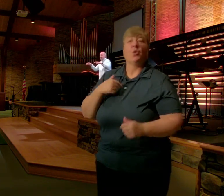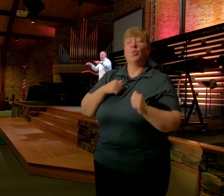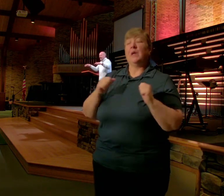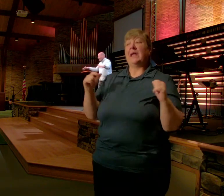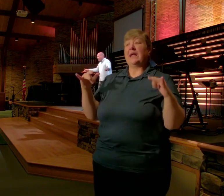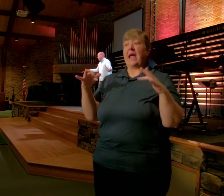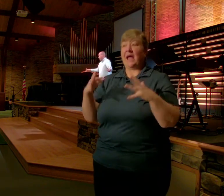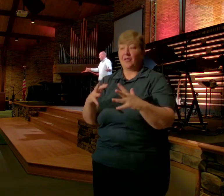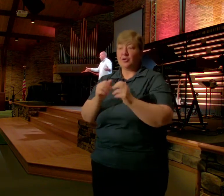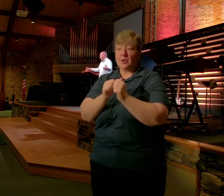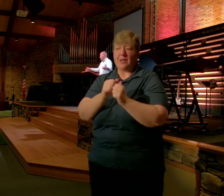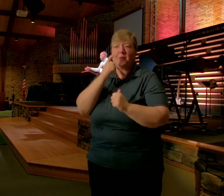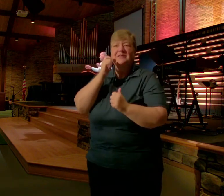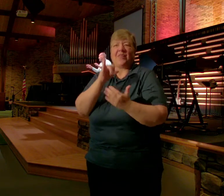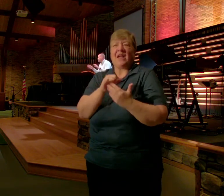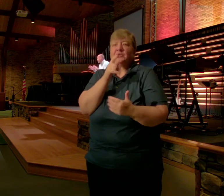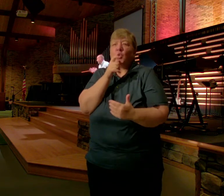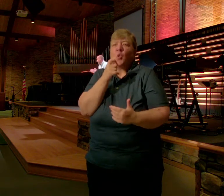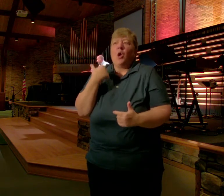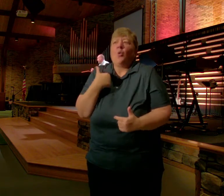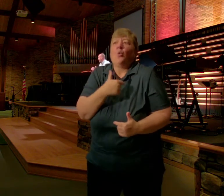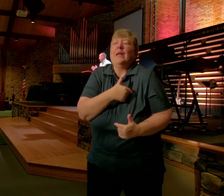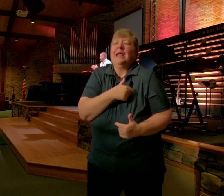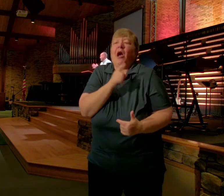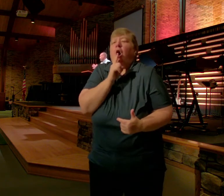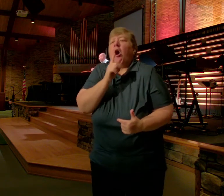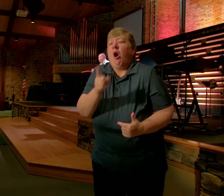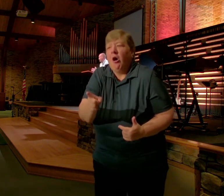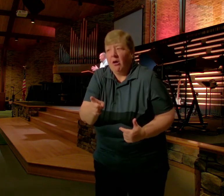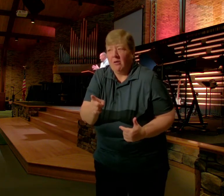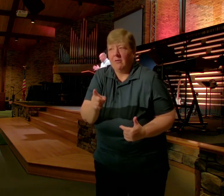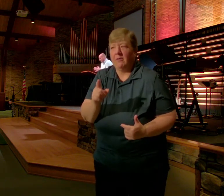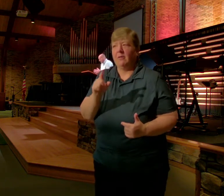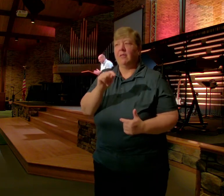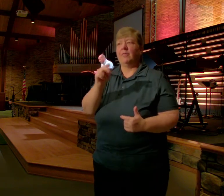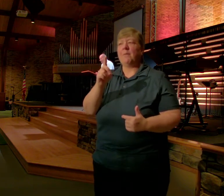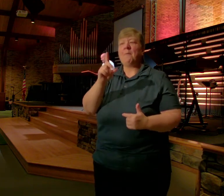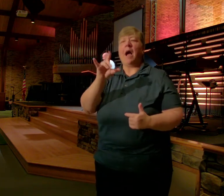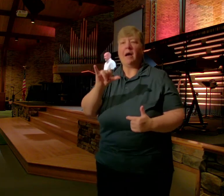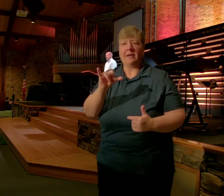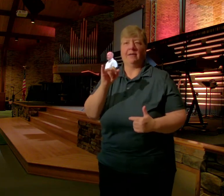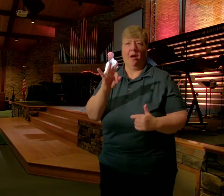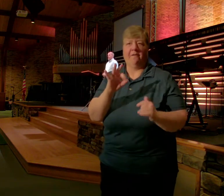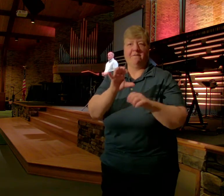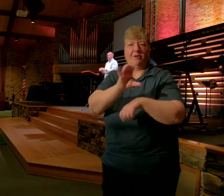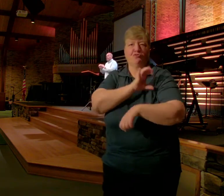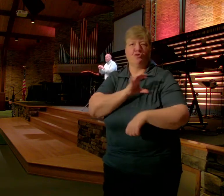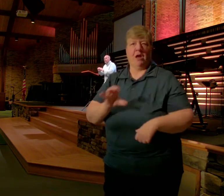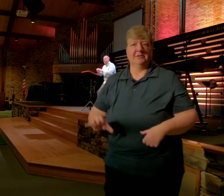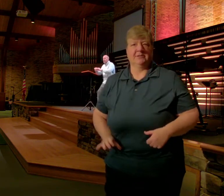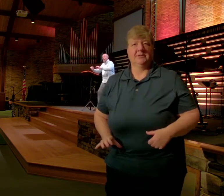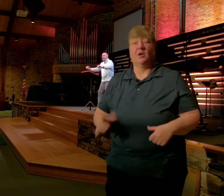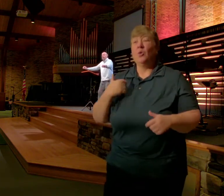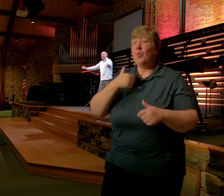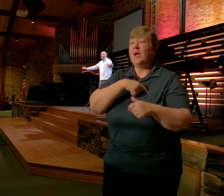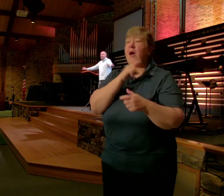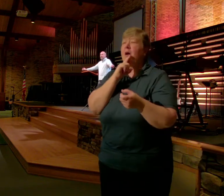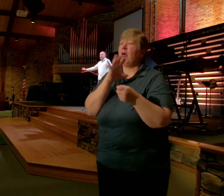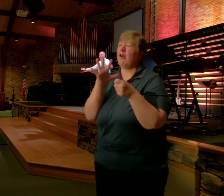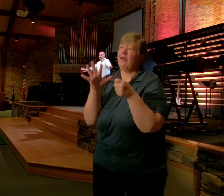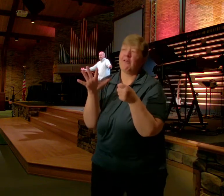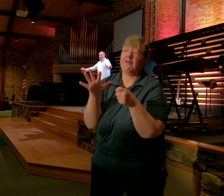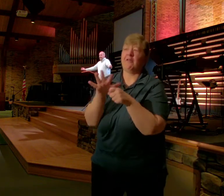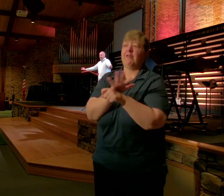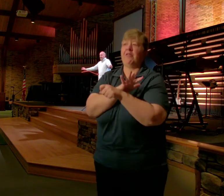are We're the body Of Christ We are the fullness Of